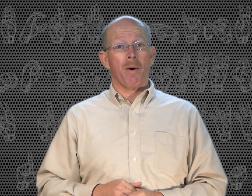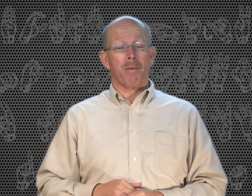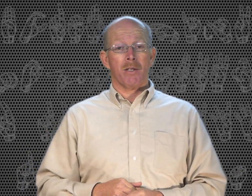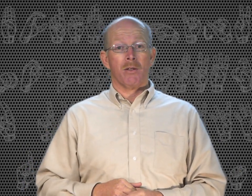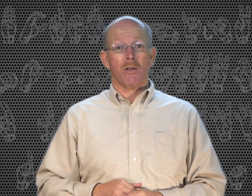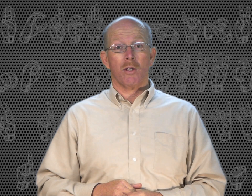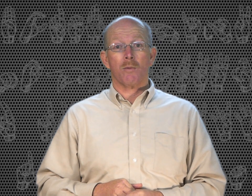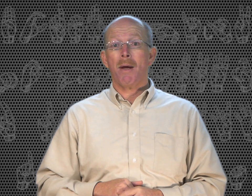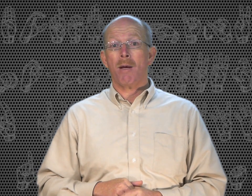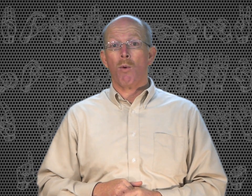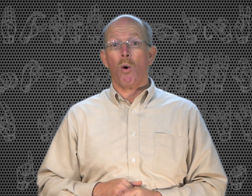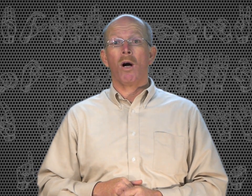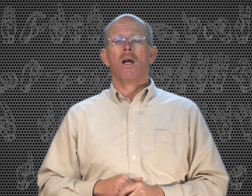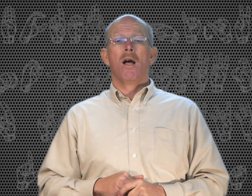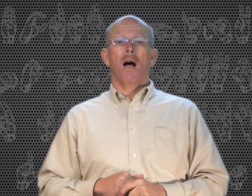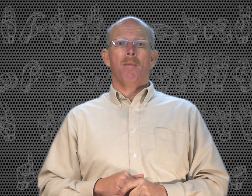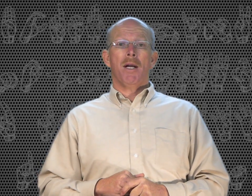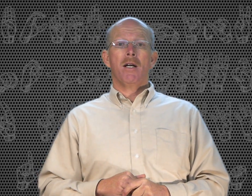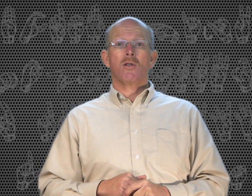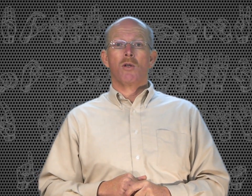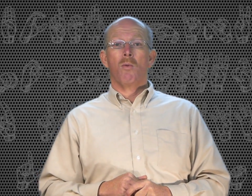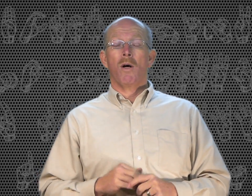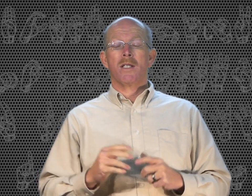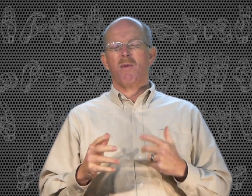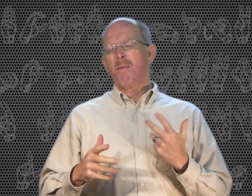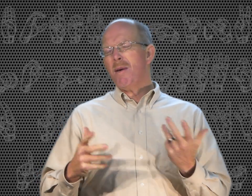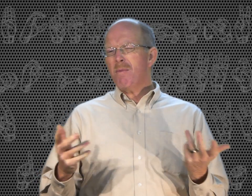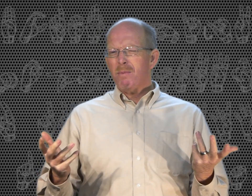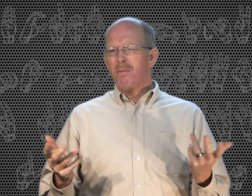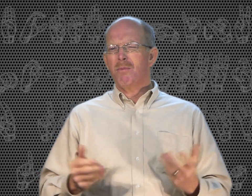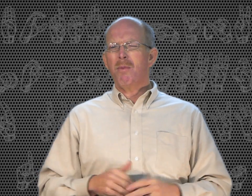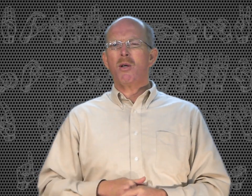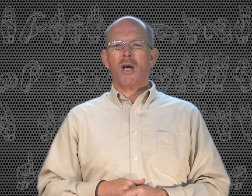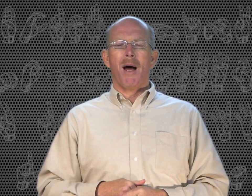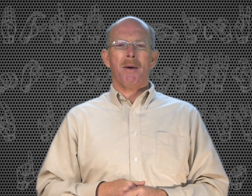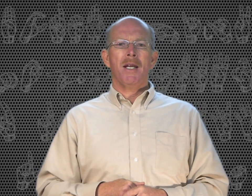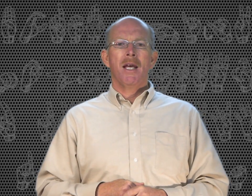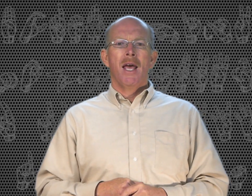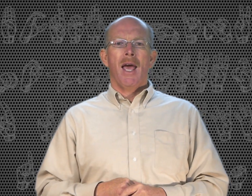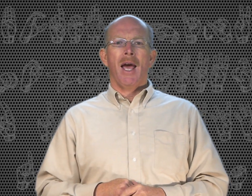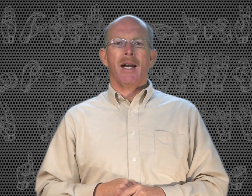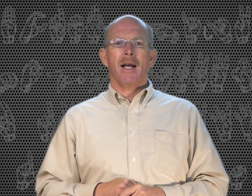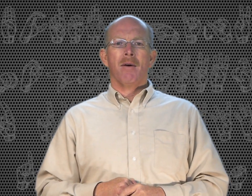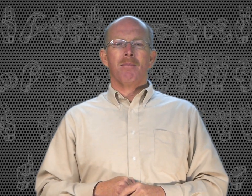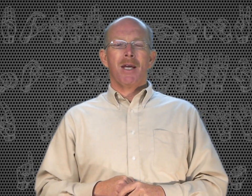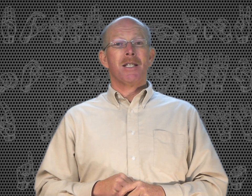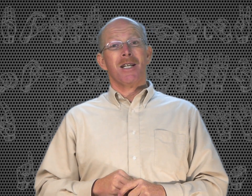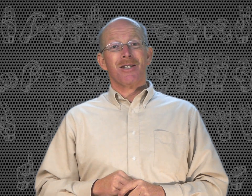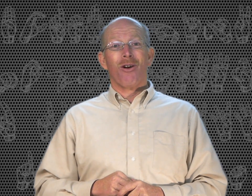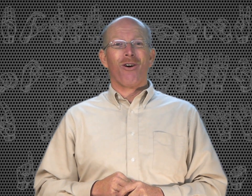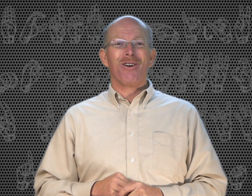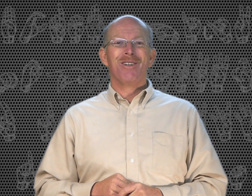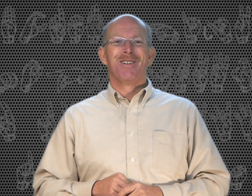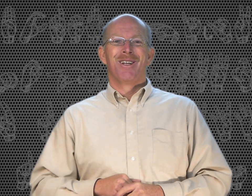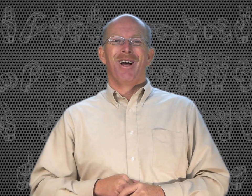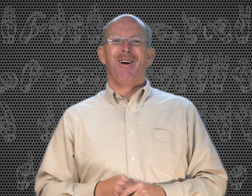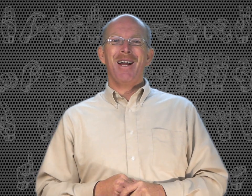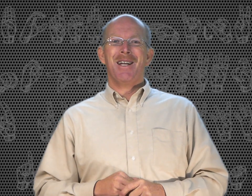prepositions, there's many more, but here's the ones that would be most common and easiest to learn. All right,